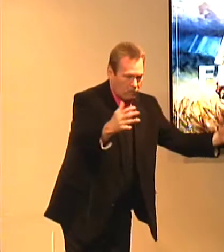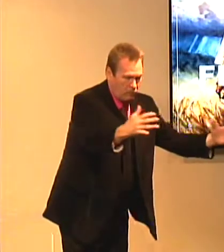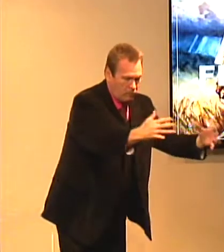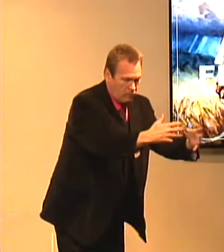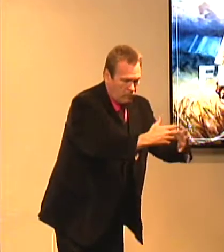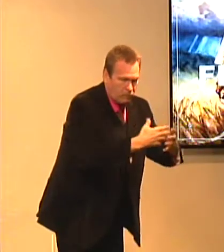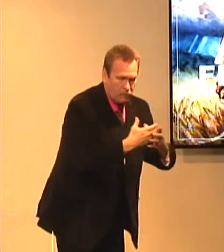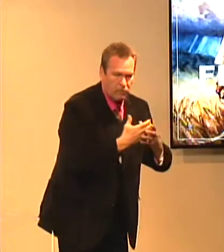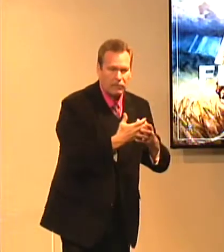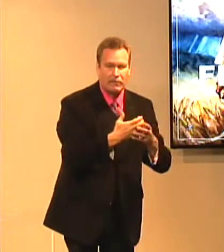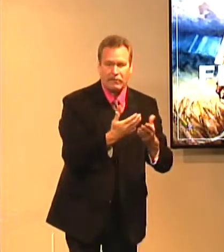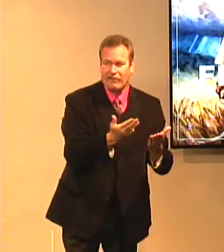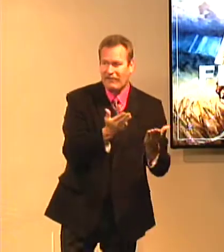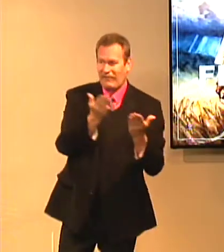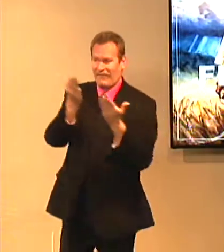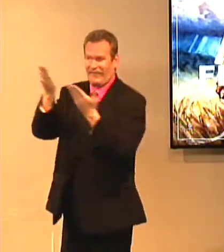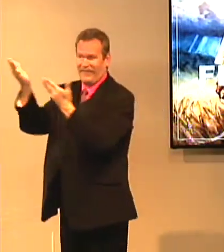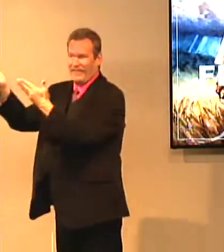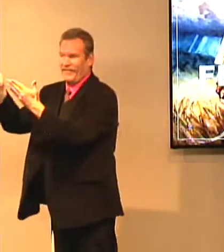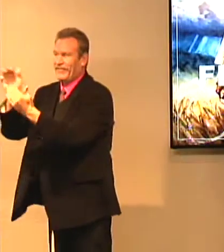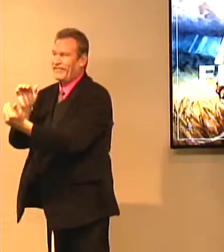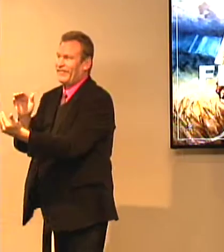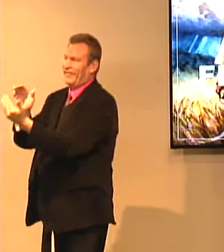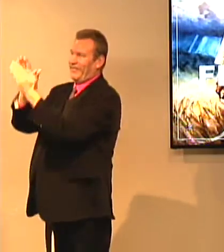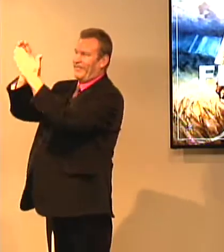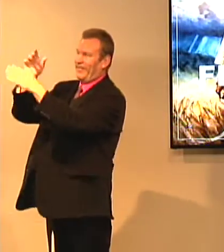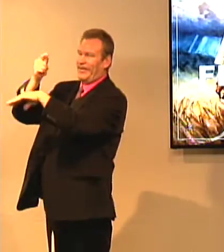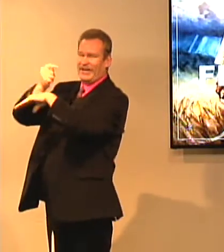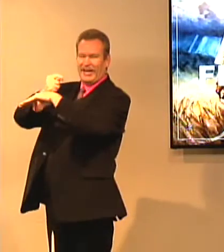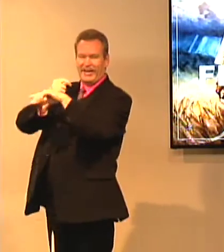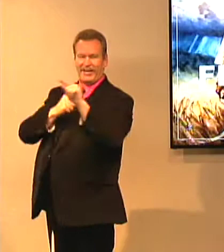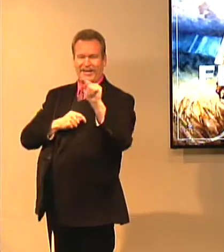in. They would take a portion of it. And they would present it at the temple.